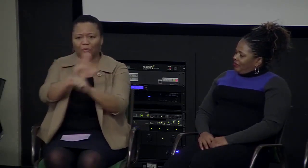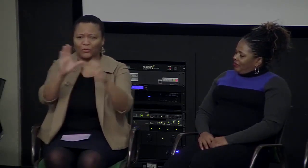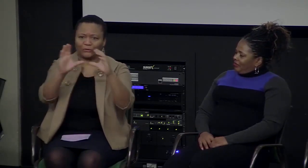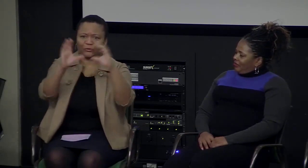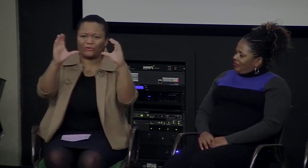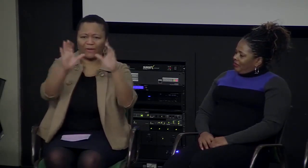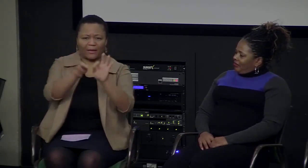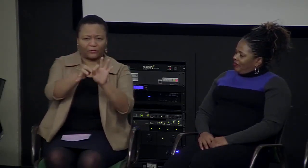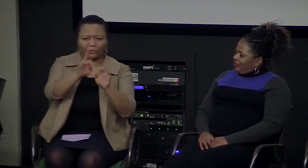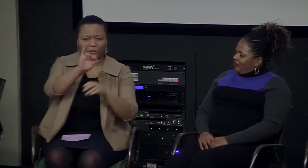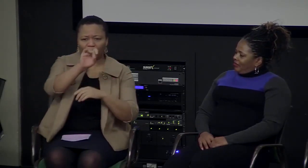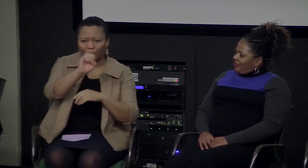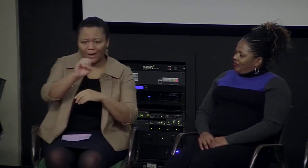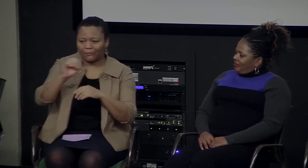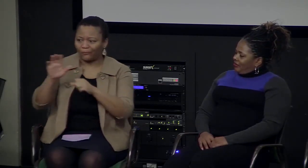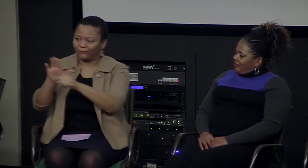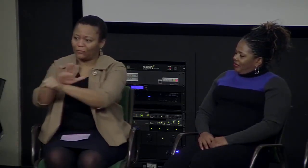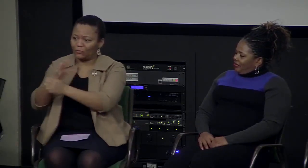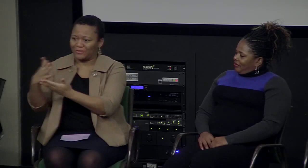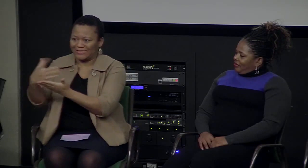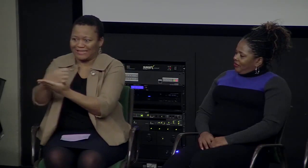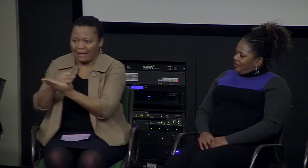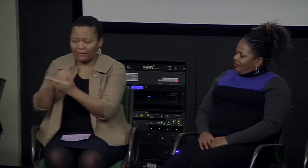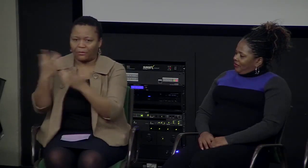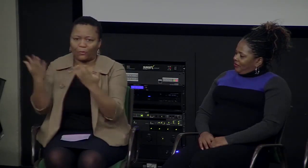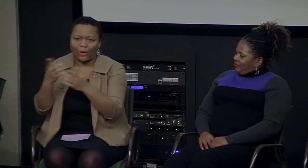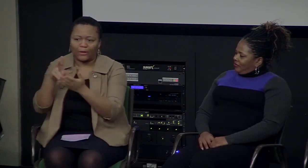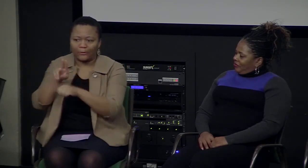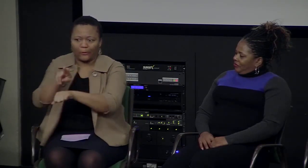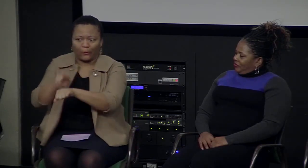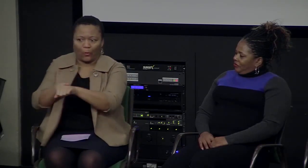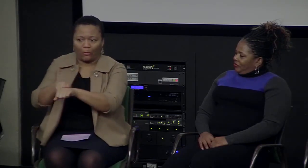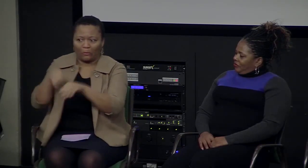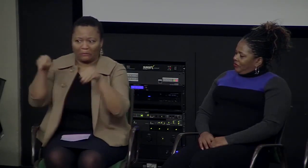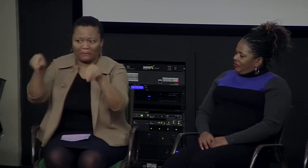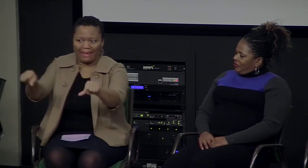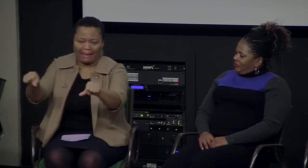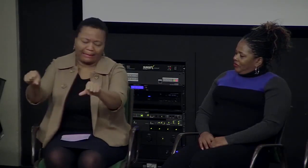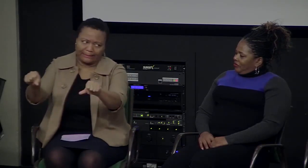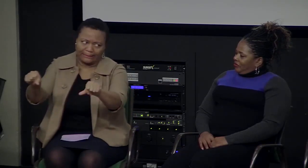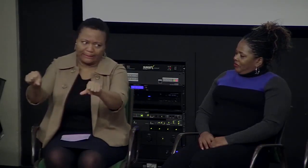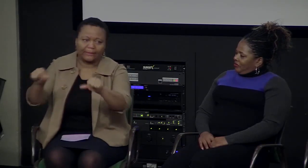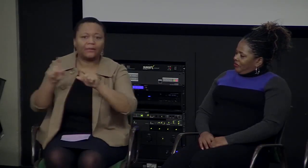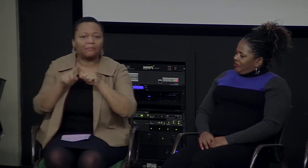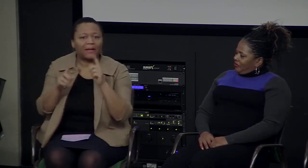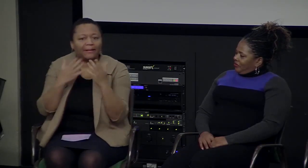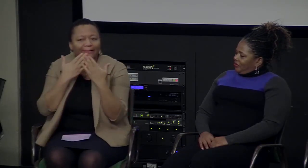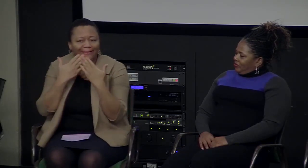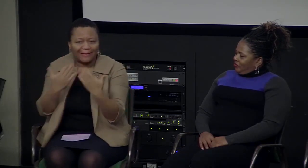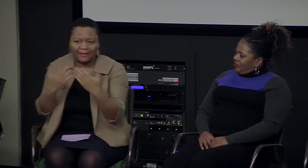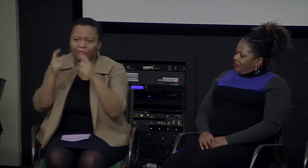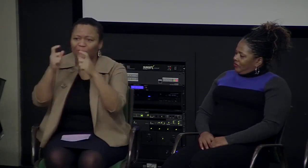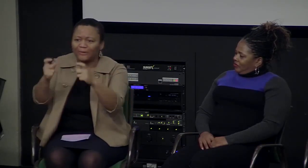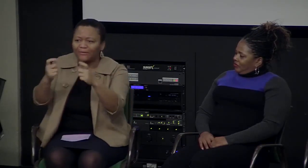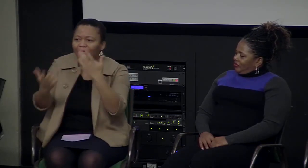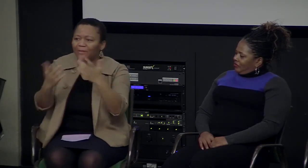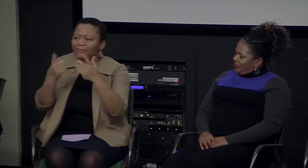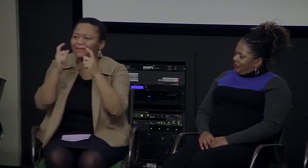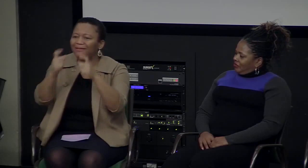liaisons. We couldn't pay them at an interpreting rate a certified interpreter's rate. That's not something that we could all do back at that time but we